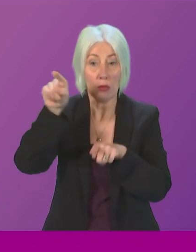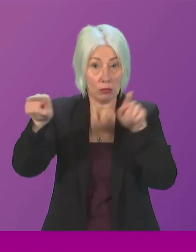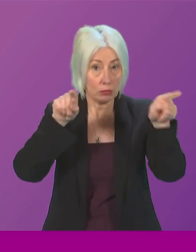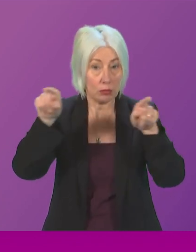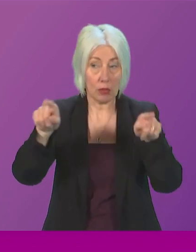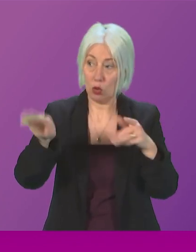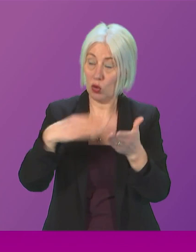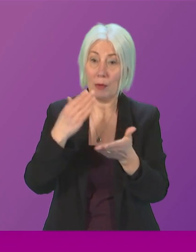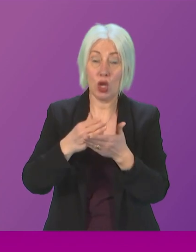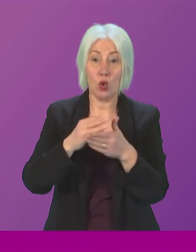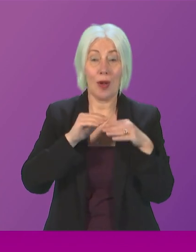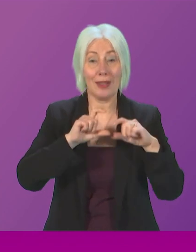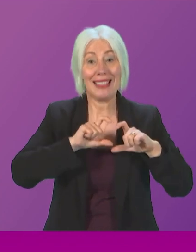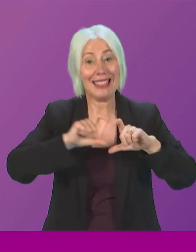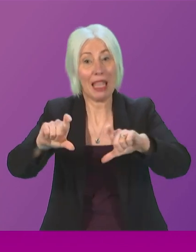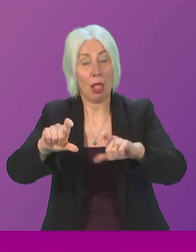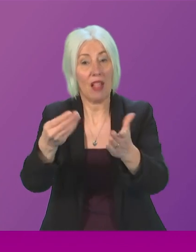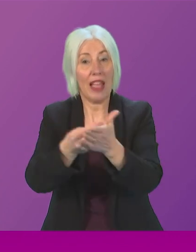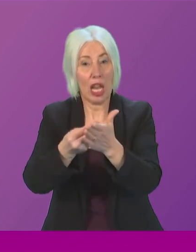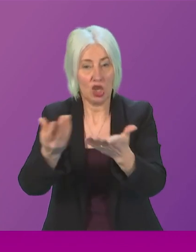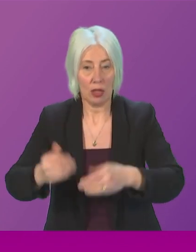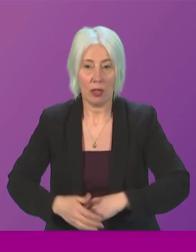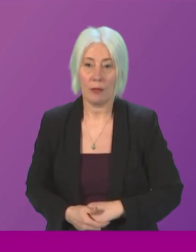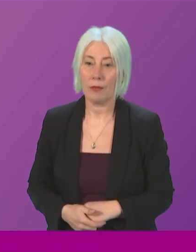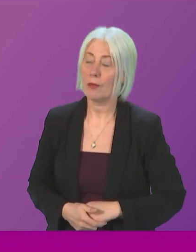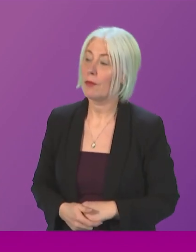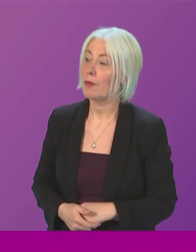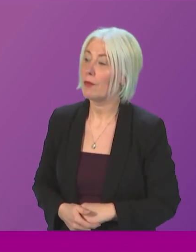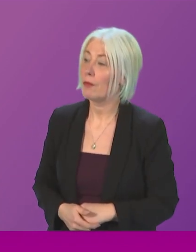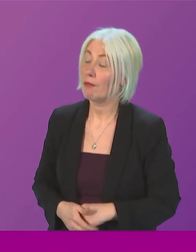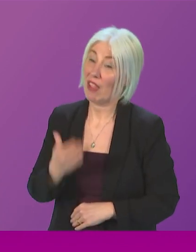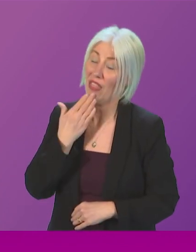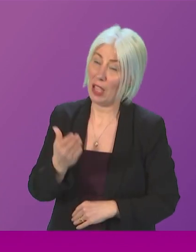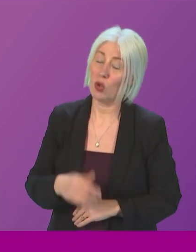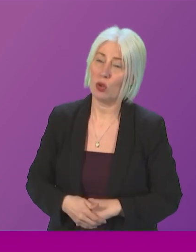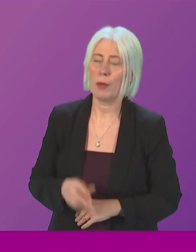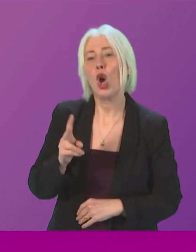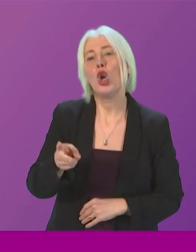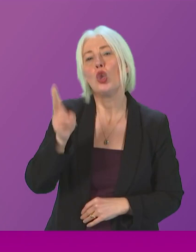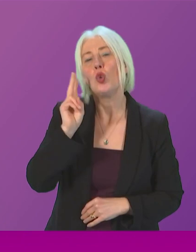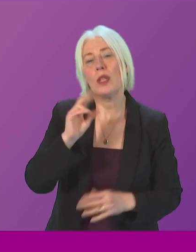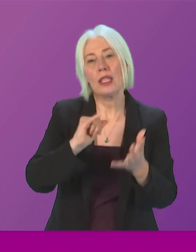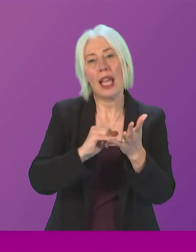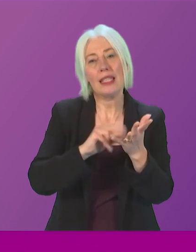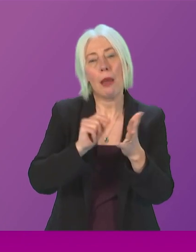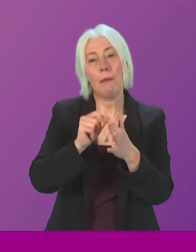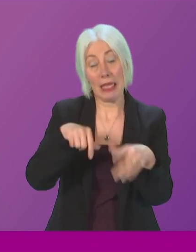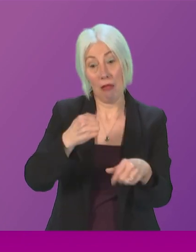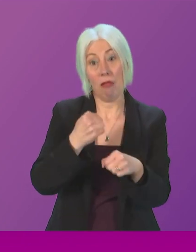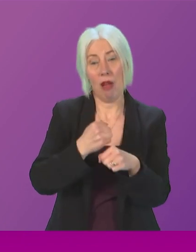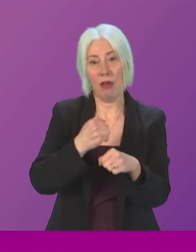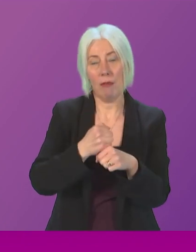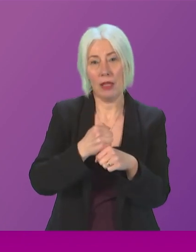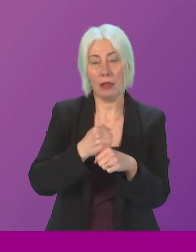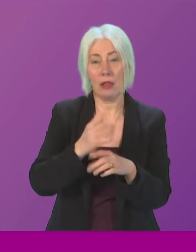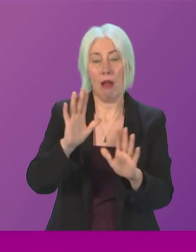are financially stable Pam Gossall Thank the First Minister for that answer Two weeks ago the SNP Government took a